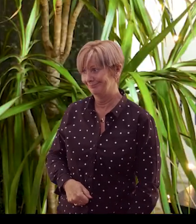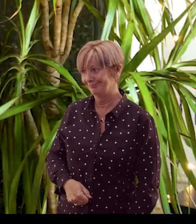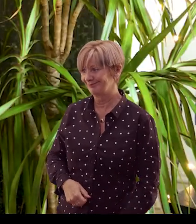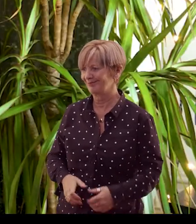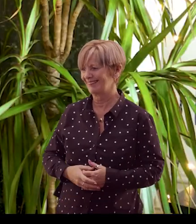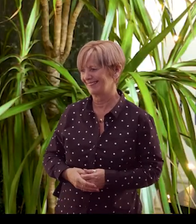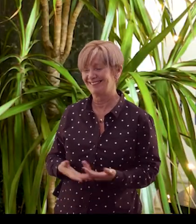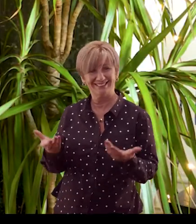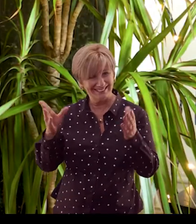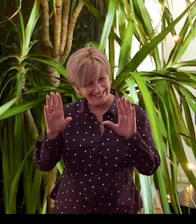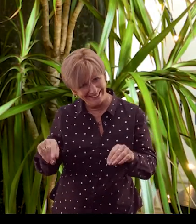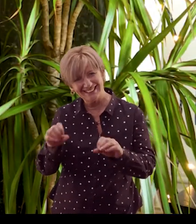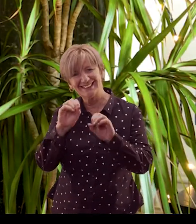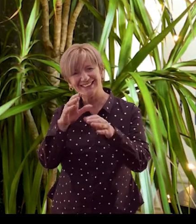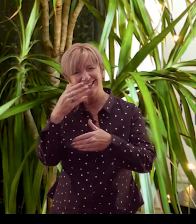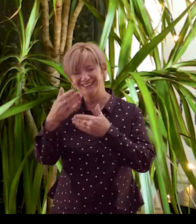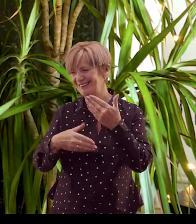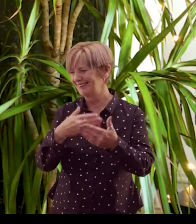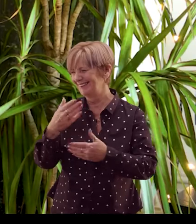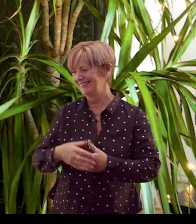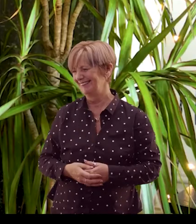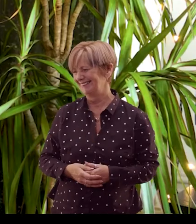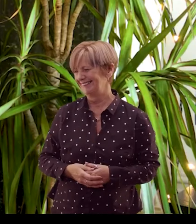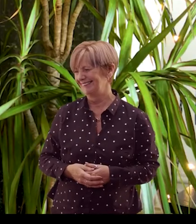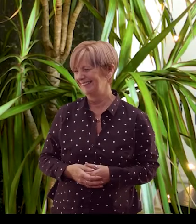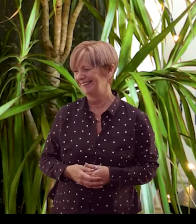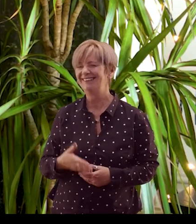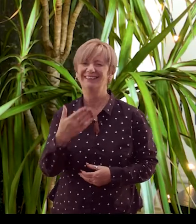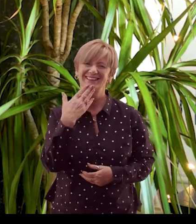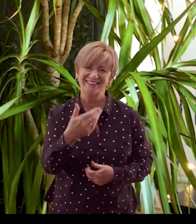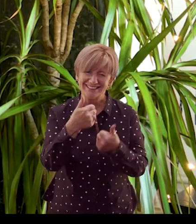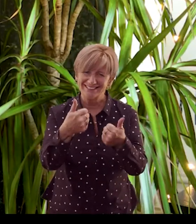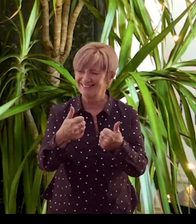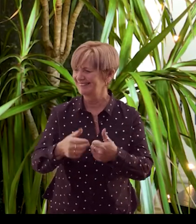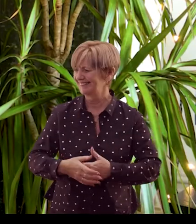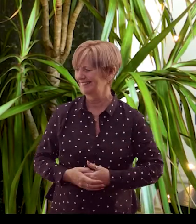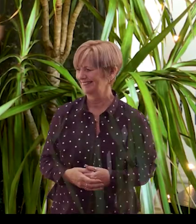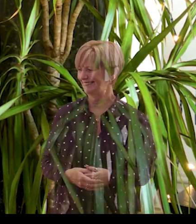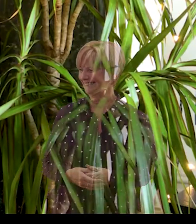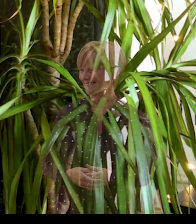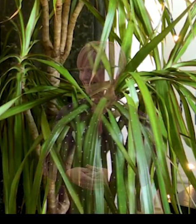And that is the end of the story. Thank you very much for listening. Goodbye!